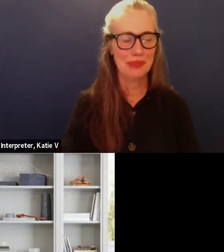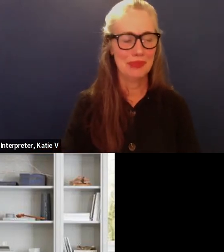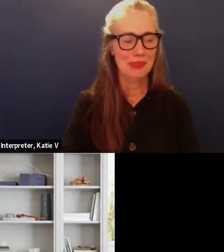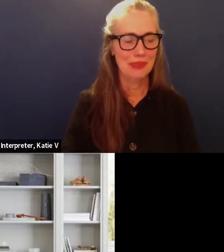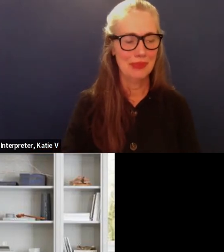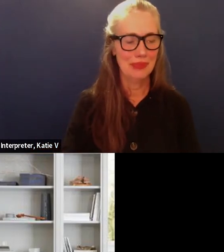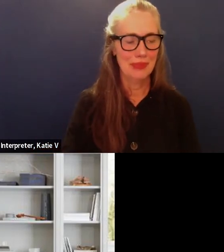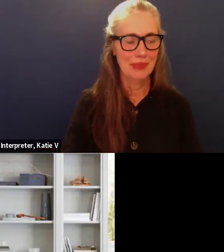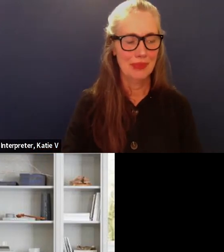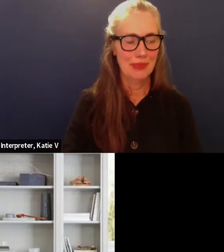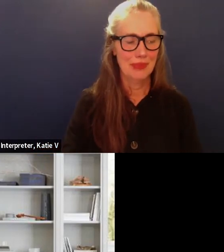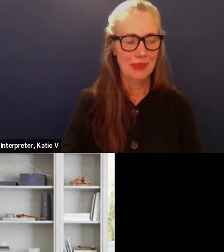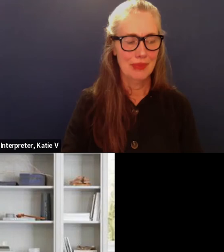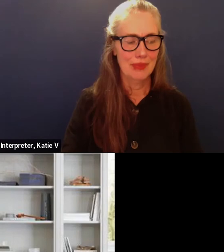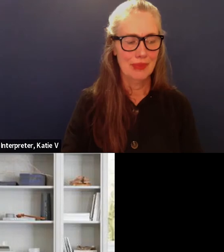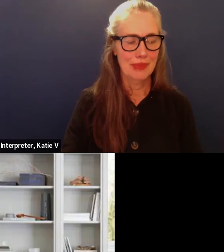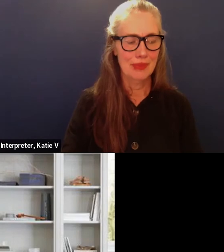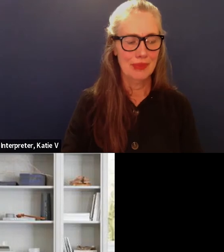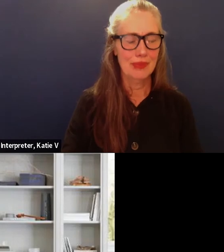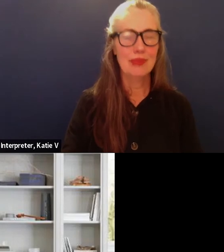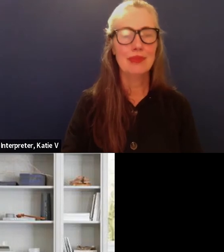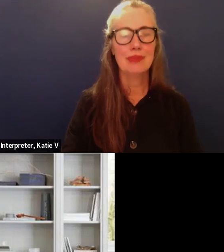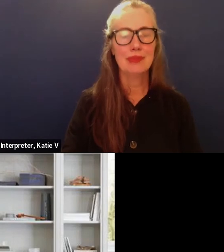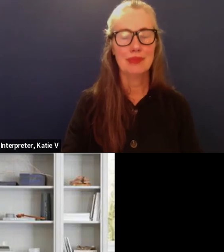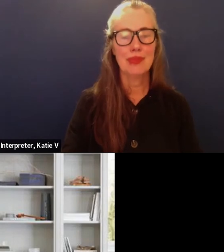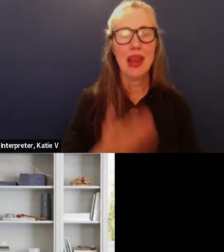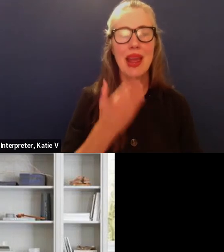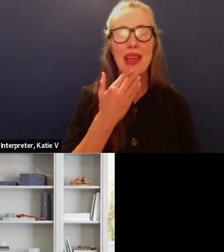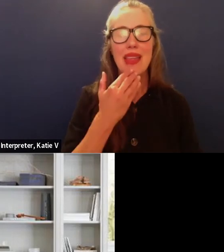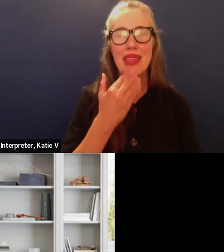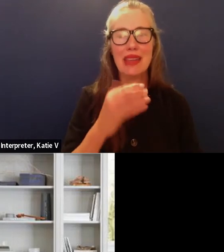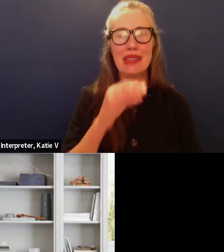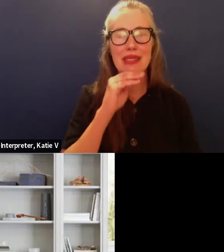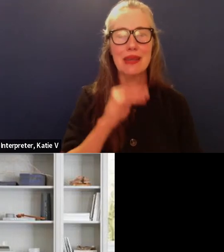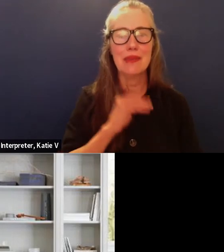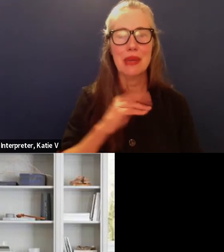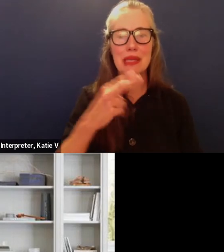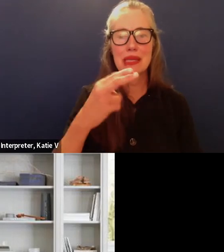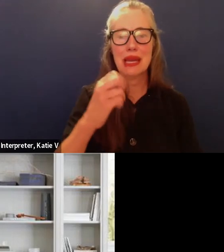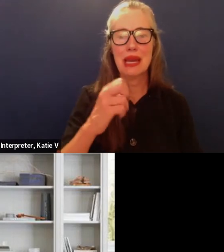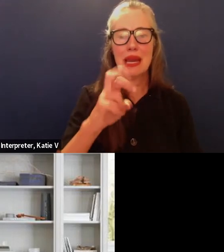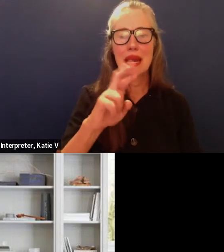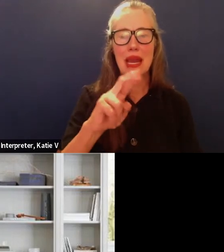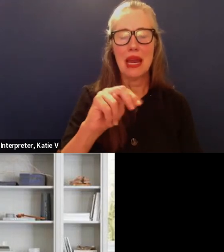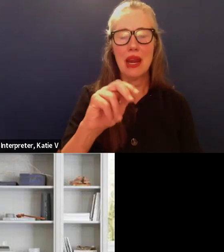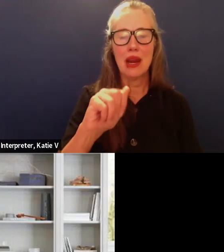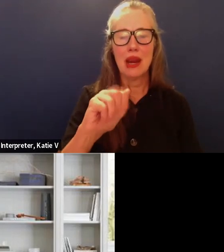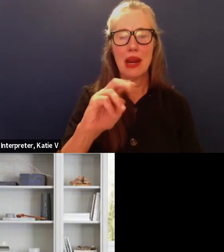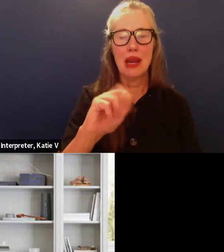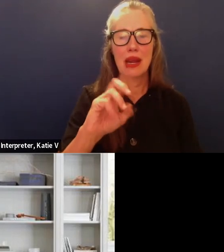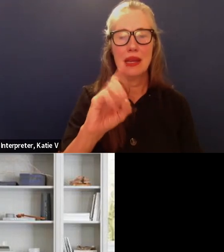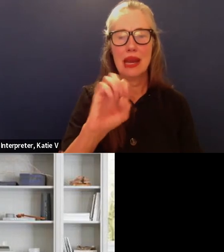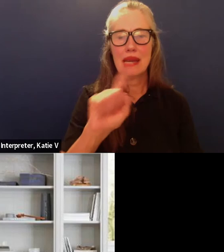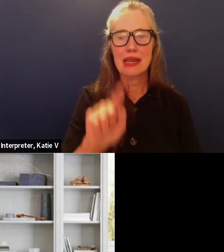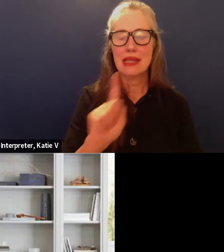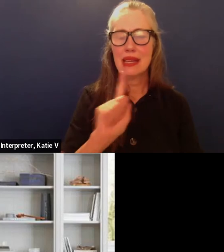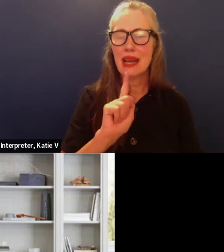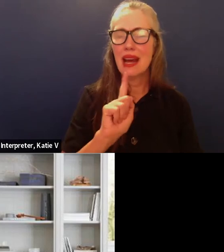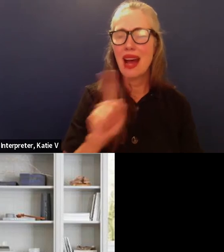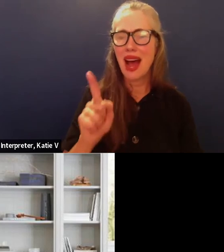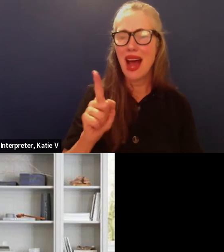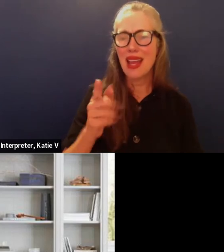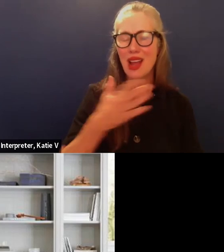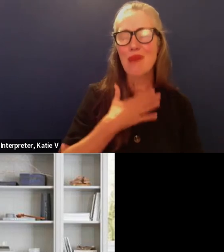Ms. Capps. Thanks, Ms. Hernandez, for this presentation, and I appreciate getting a bit of a history on the bond